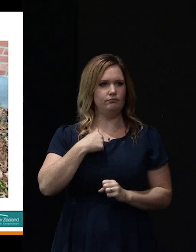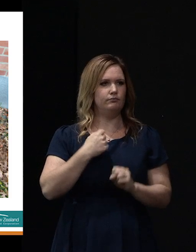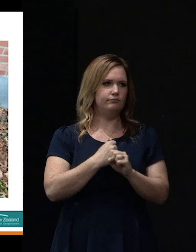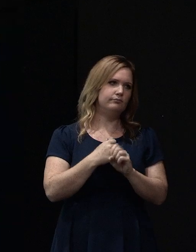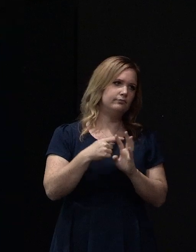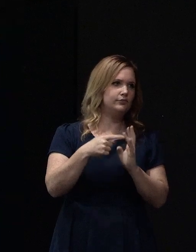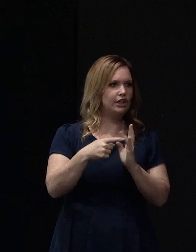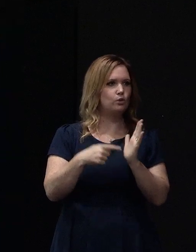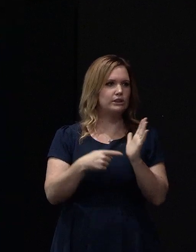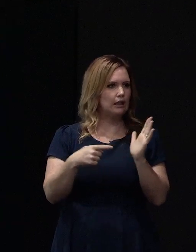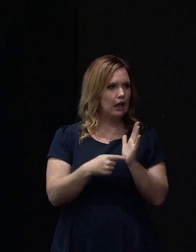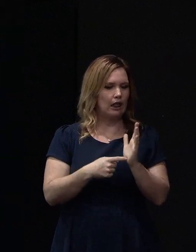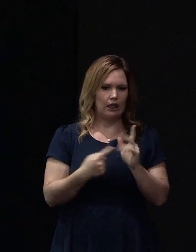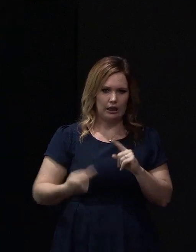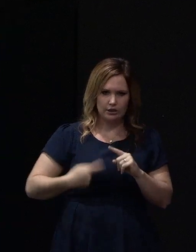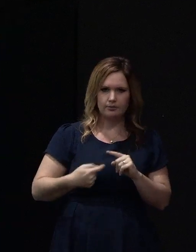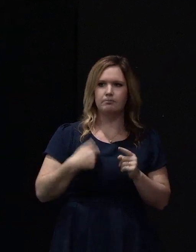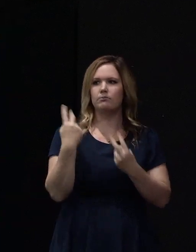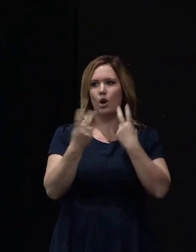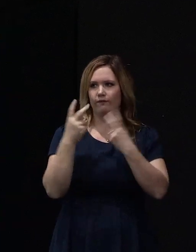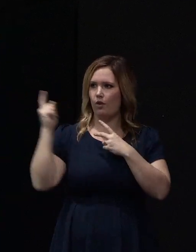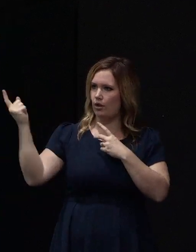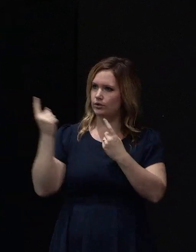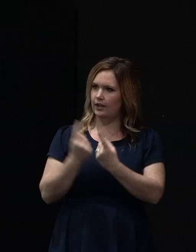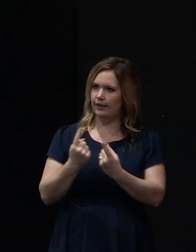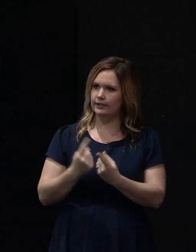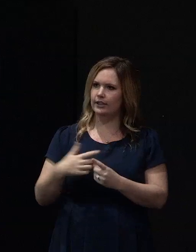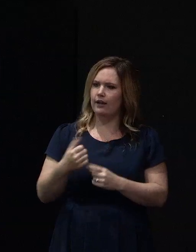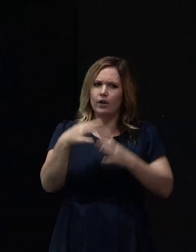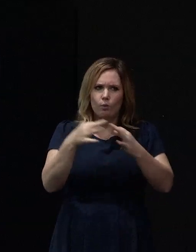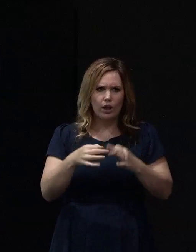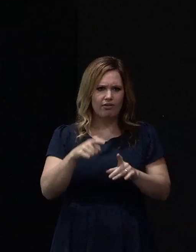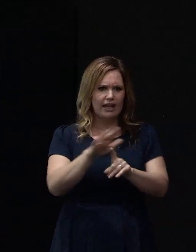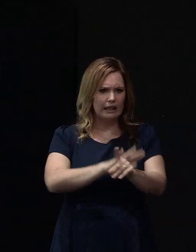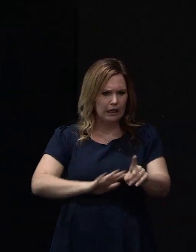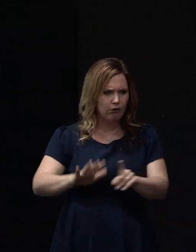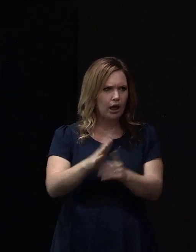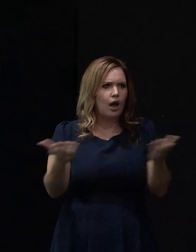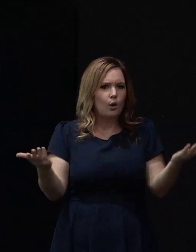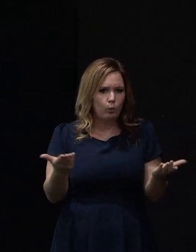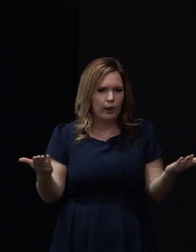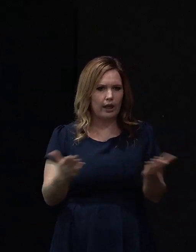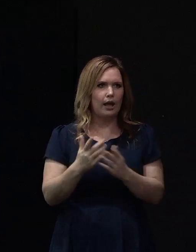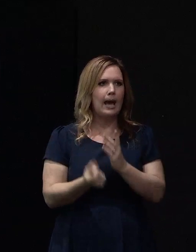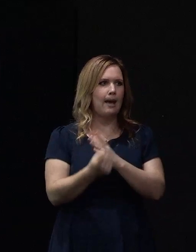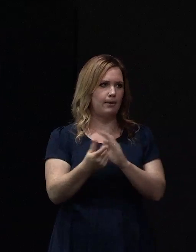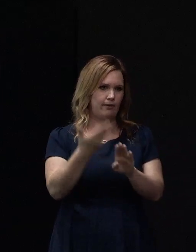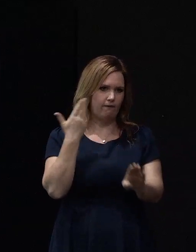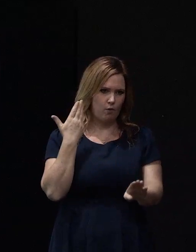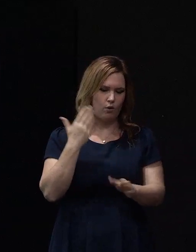that's really what I'm looking for. And we need to understand, well, where are these areas, where have they occurred in the past?